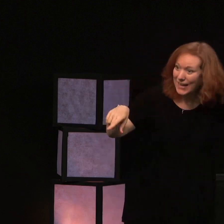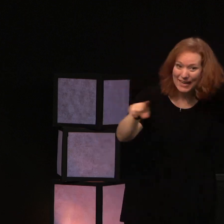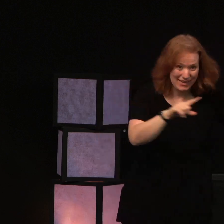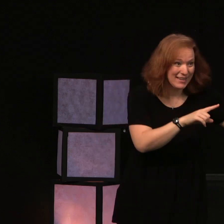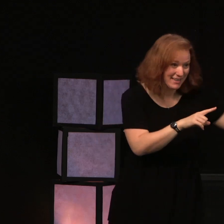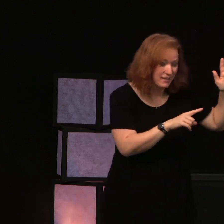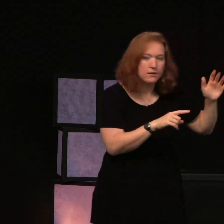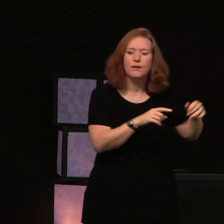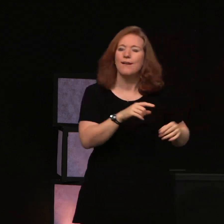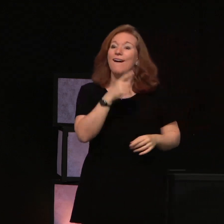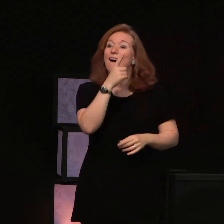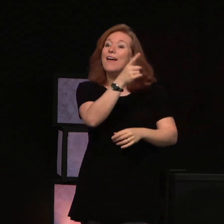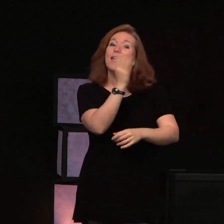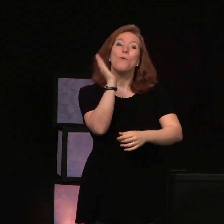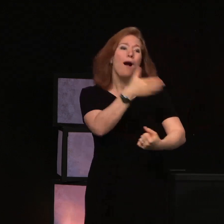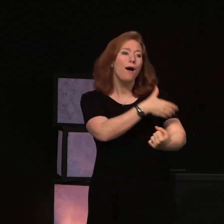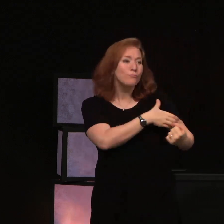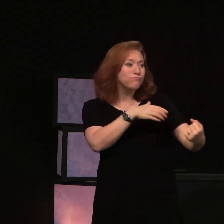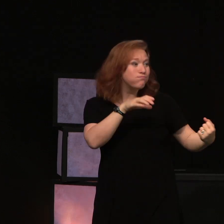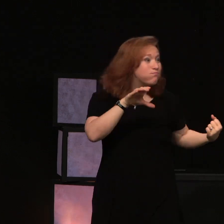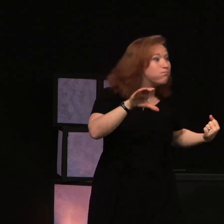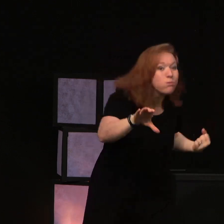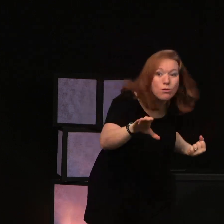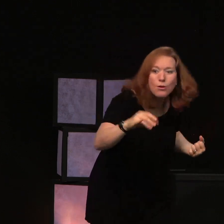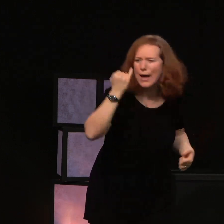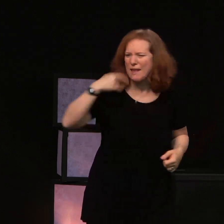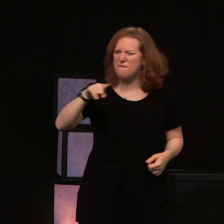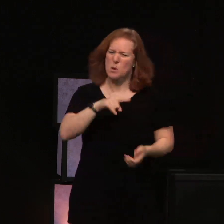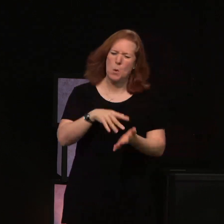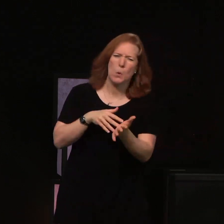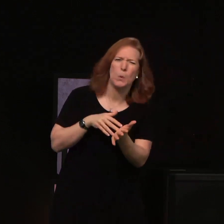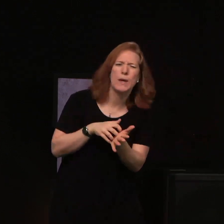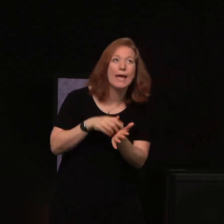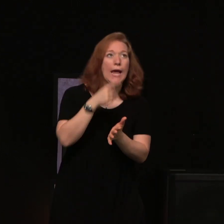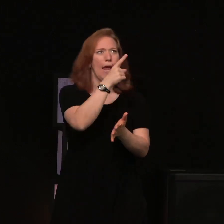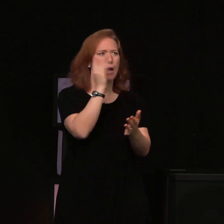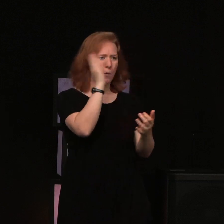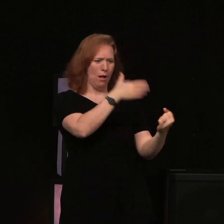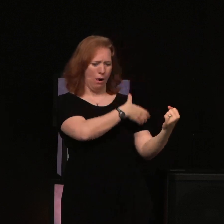He gives strength to the weary. Whoo!